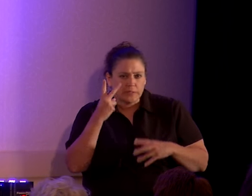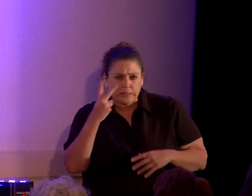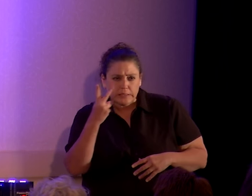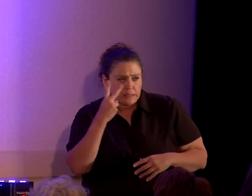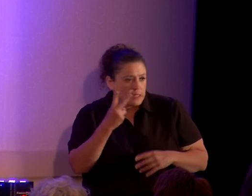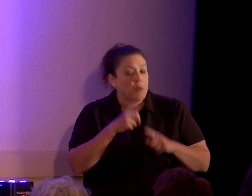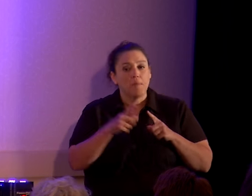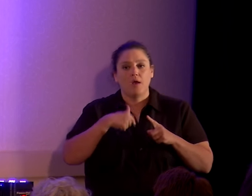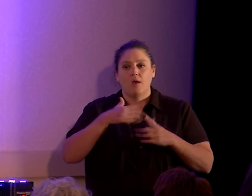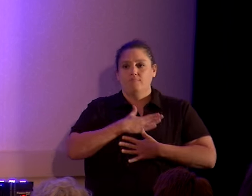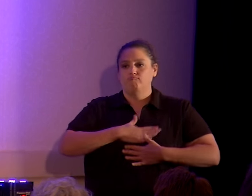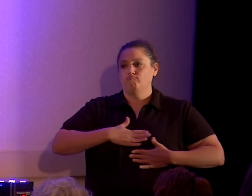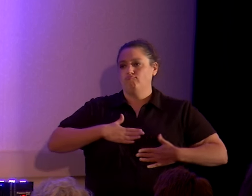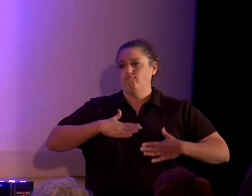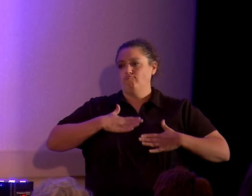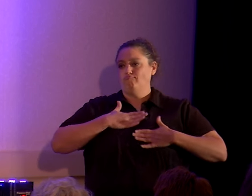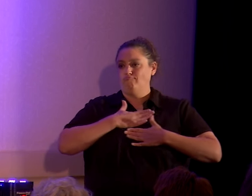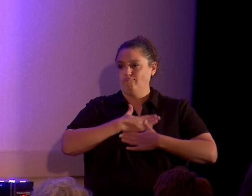I enjoy it.